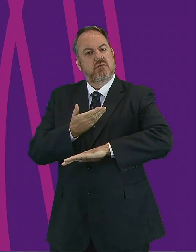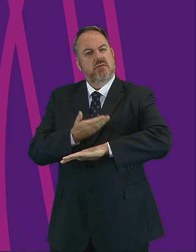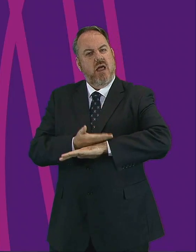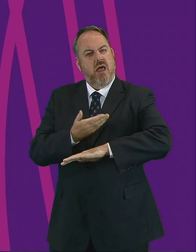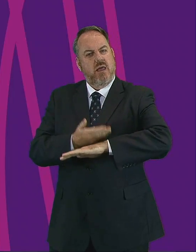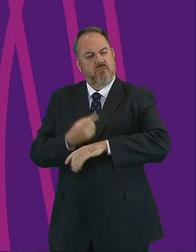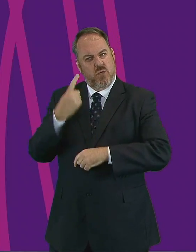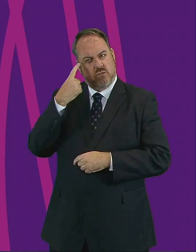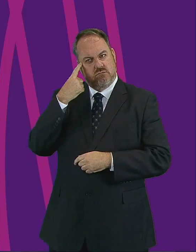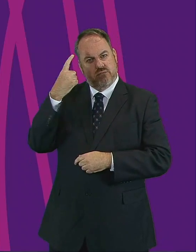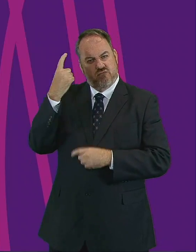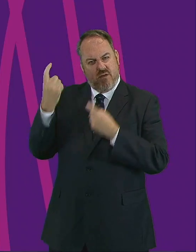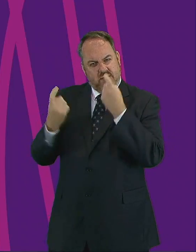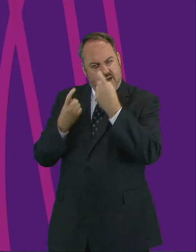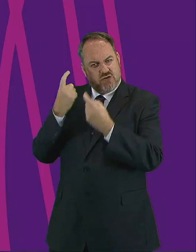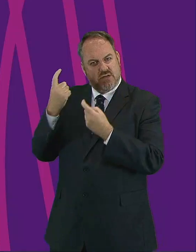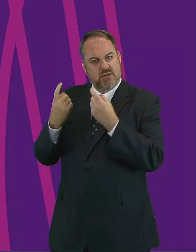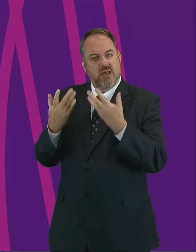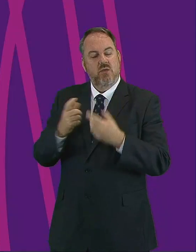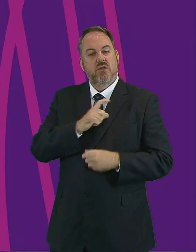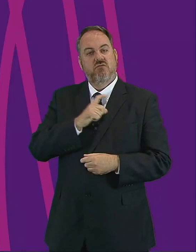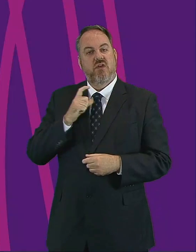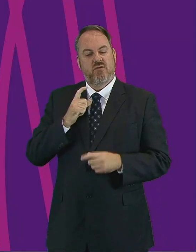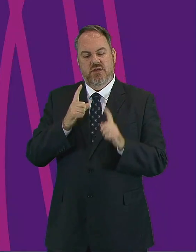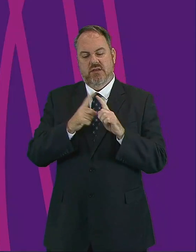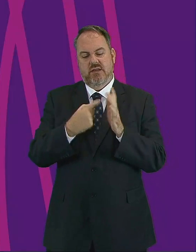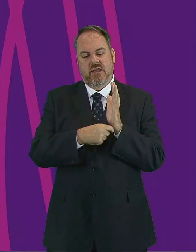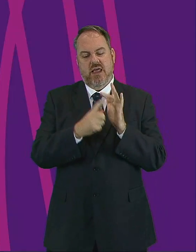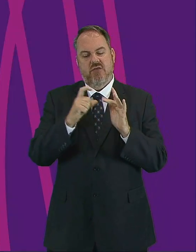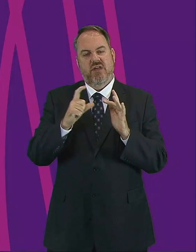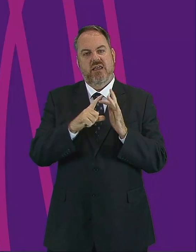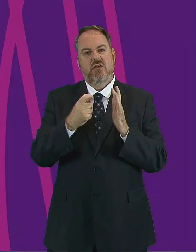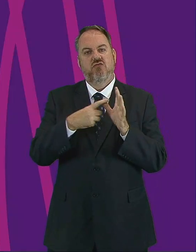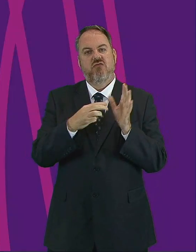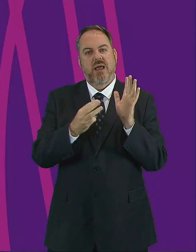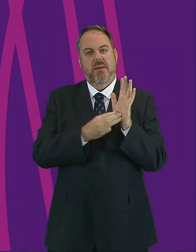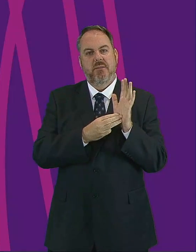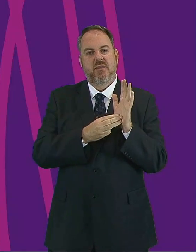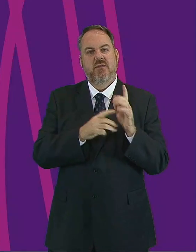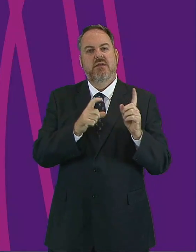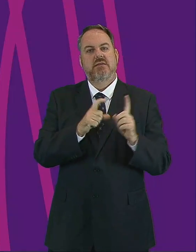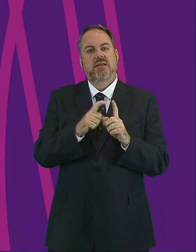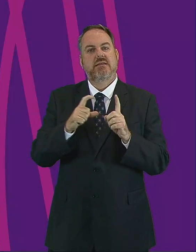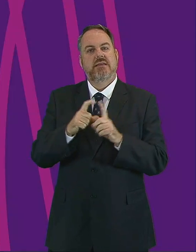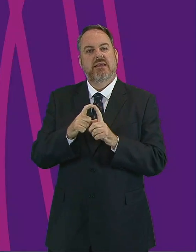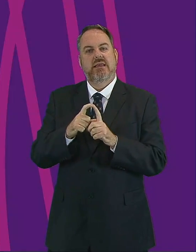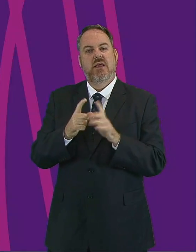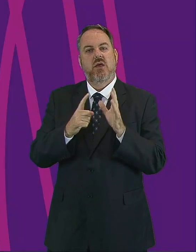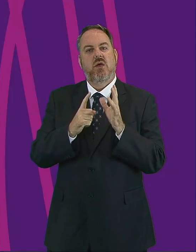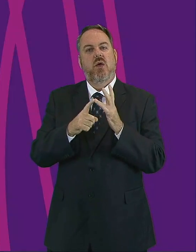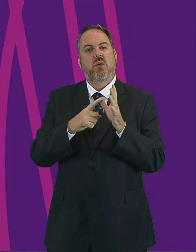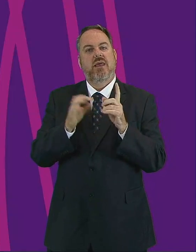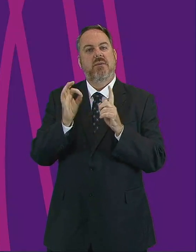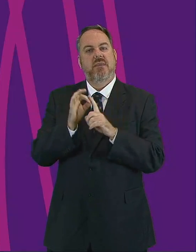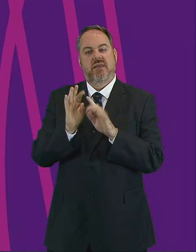for reflection leader today is the Reverend Eric Cram from the Dundee Pensioners Forum. Reverend Cram.